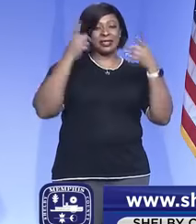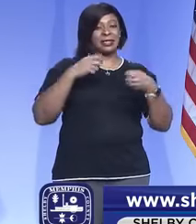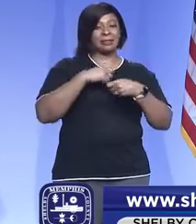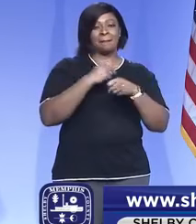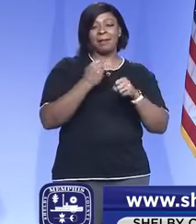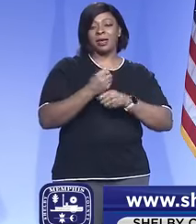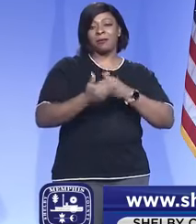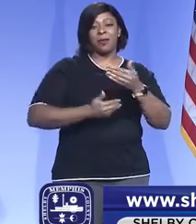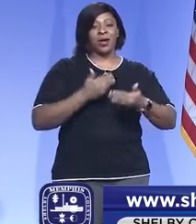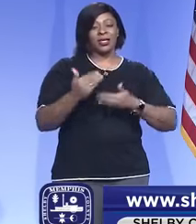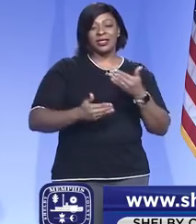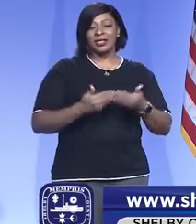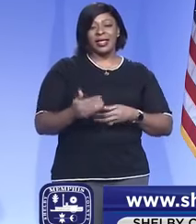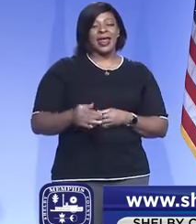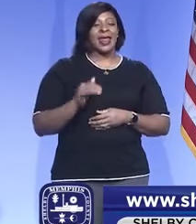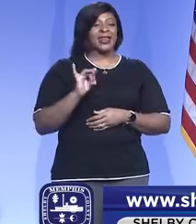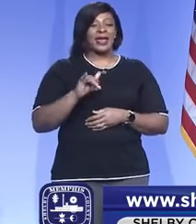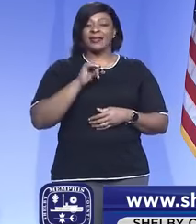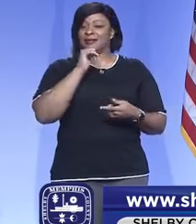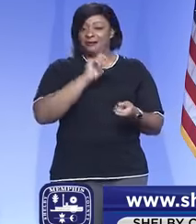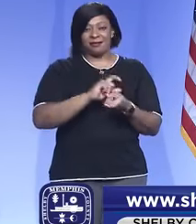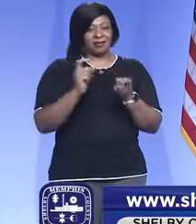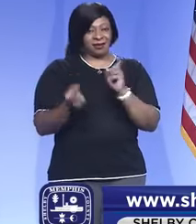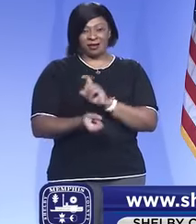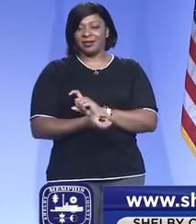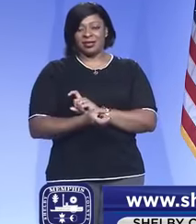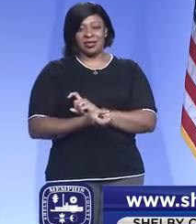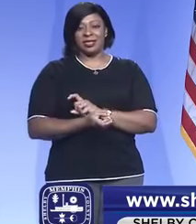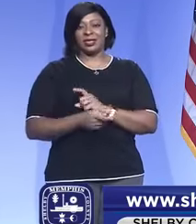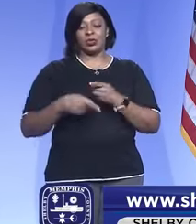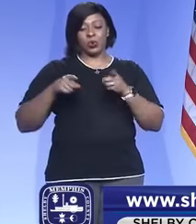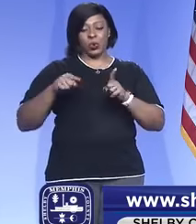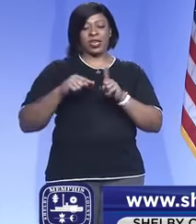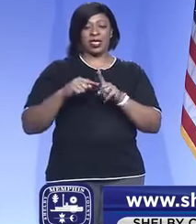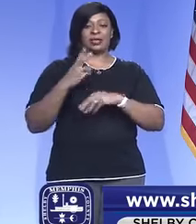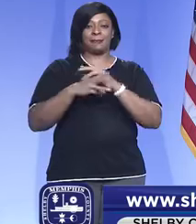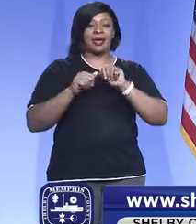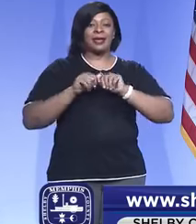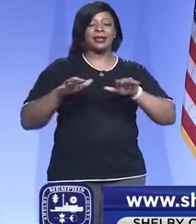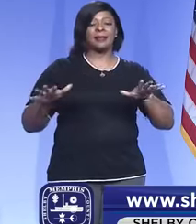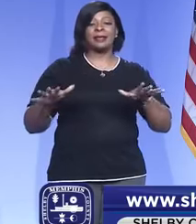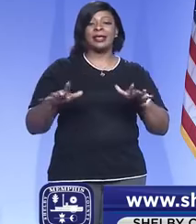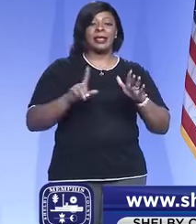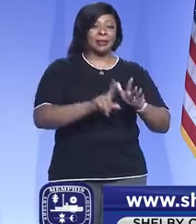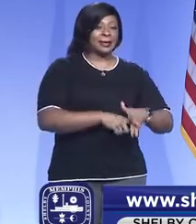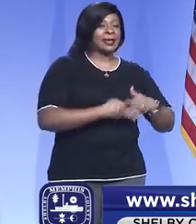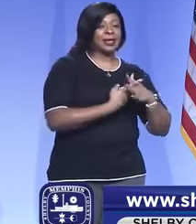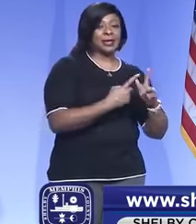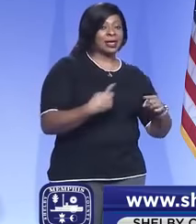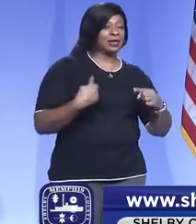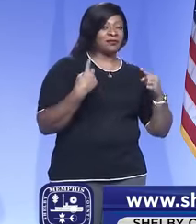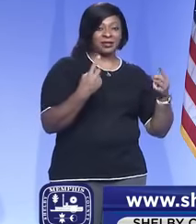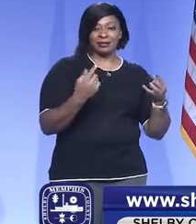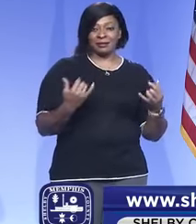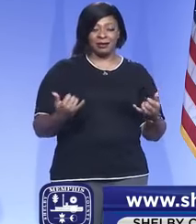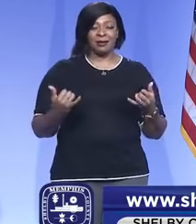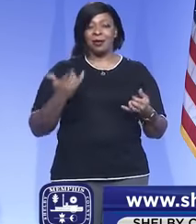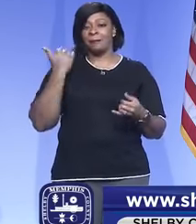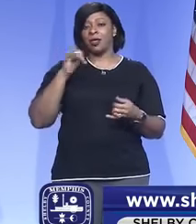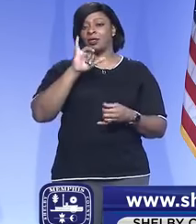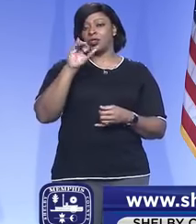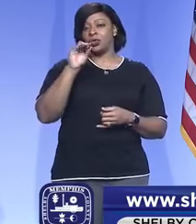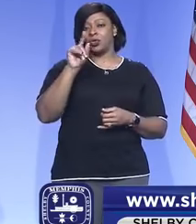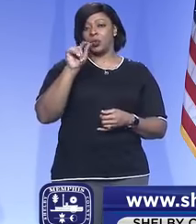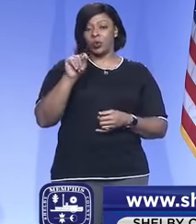And I don't think that that has changed over the course of the pandemic. From the very beginning, because of the Joint